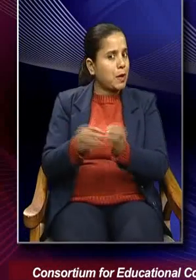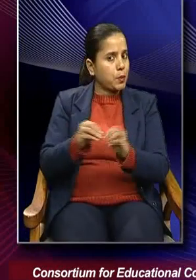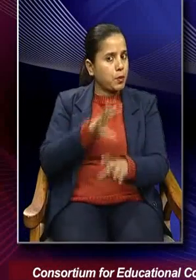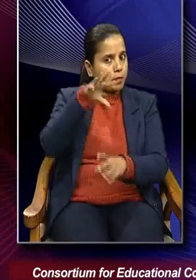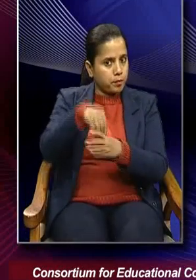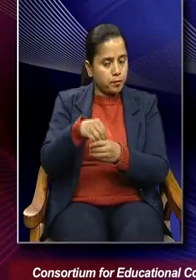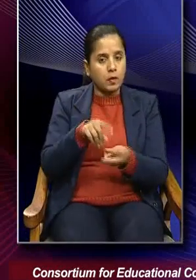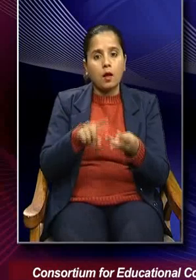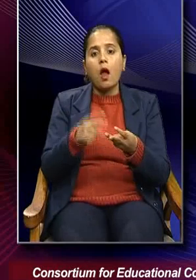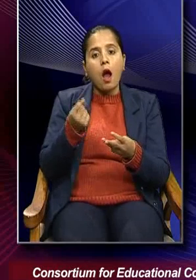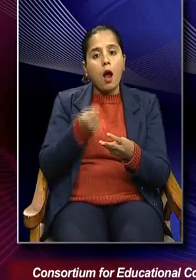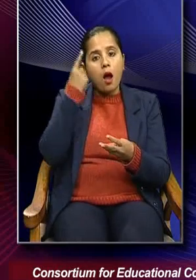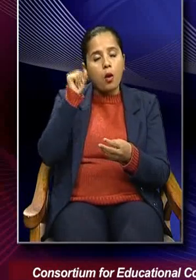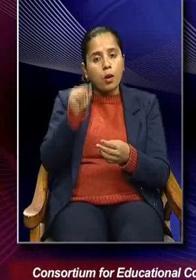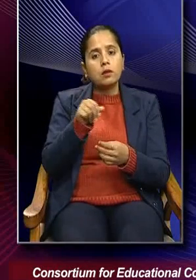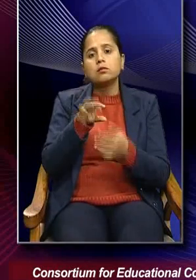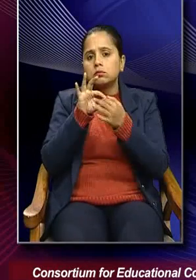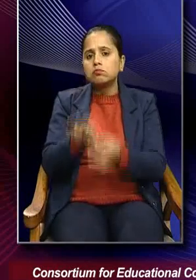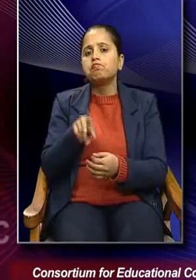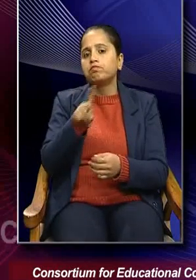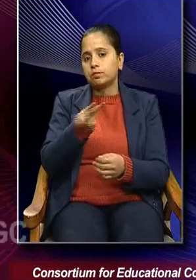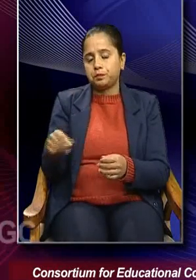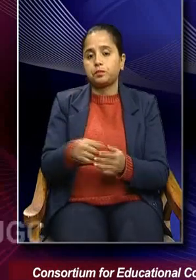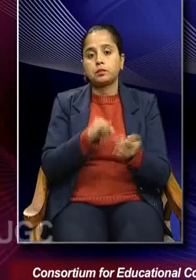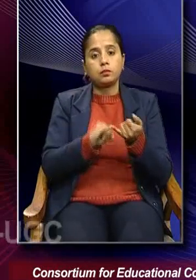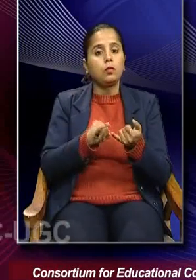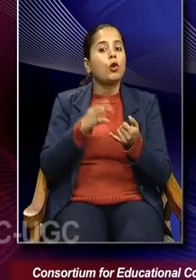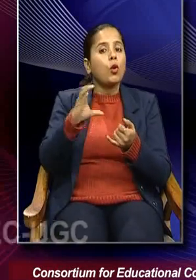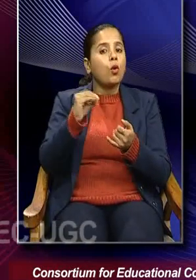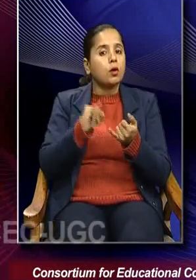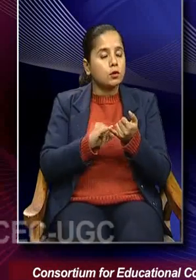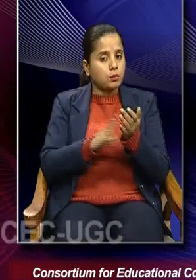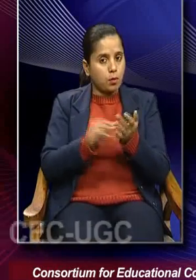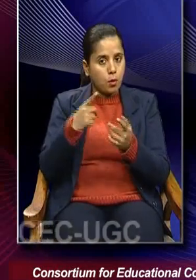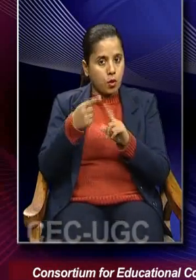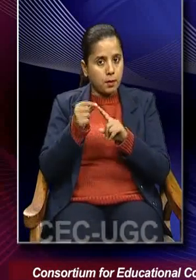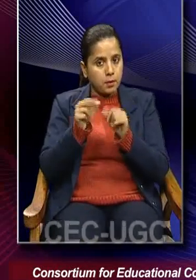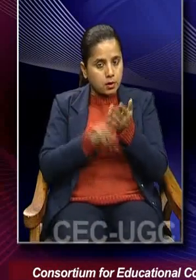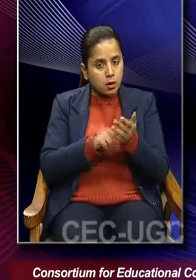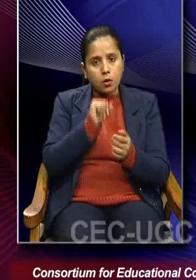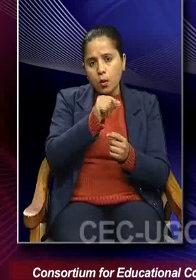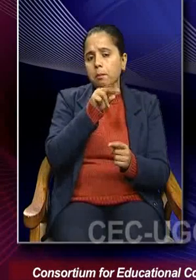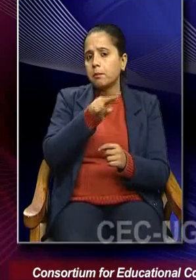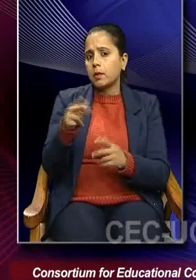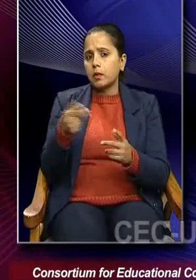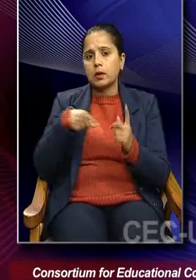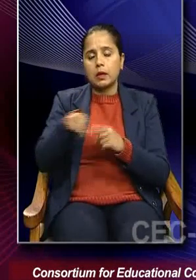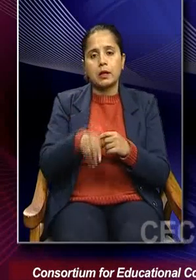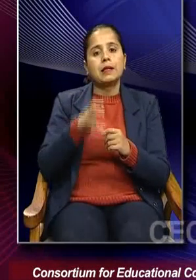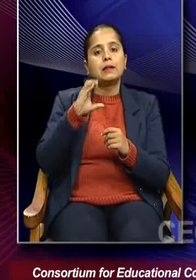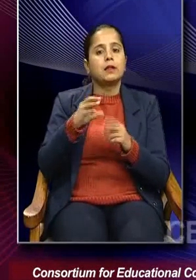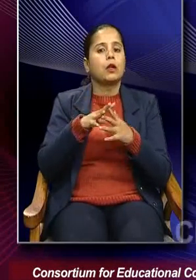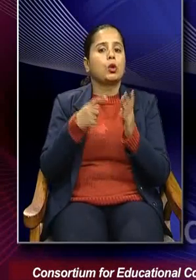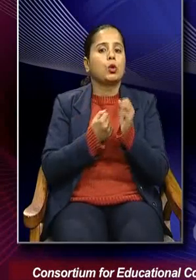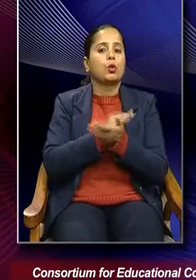of relative meaning. The cosmopolitan motive for sociologists implies, like C. Wright Mills,